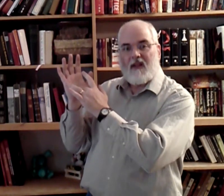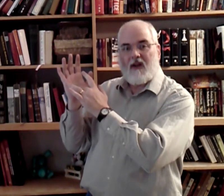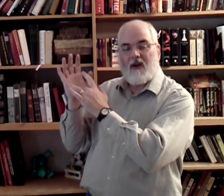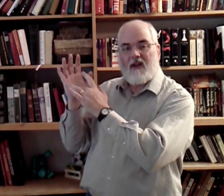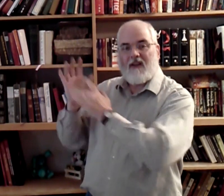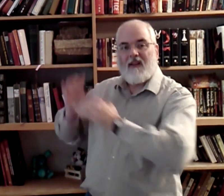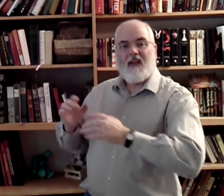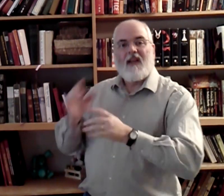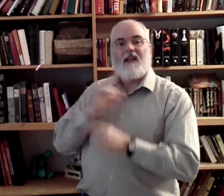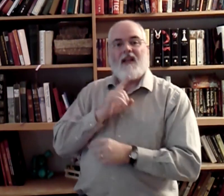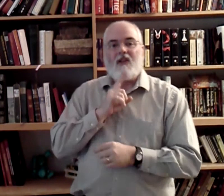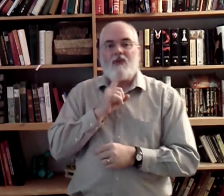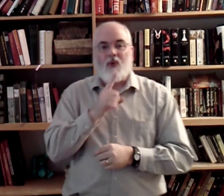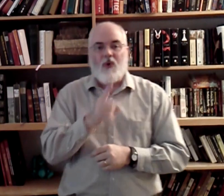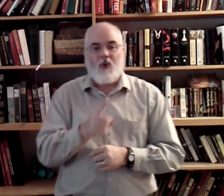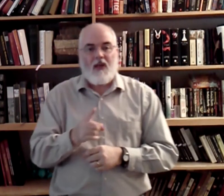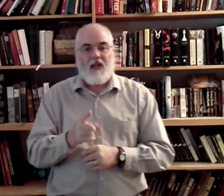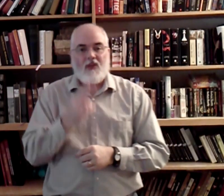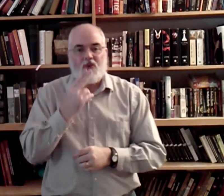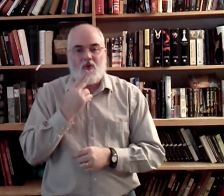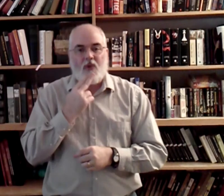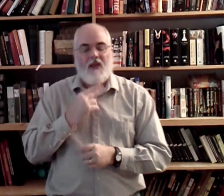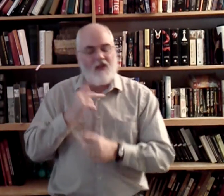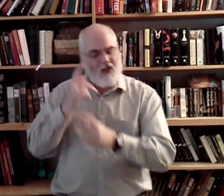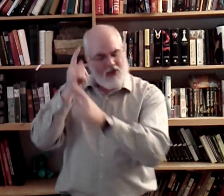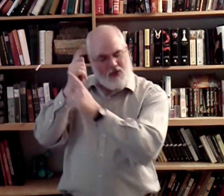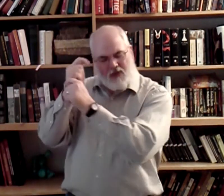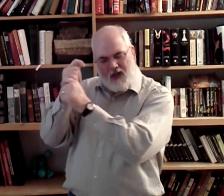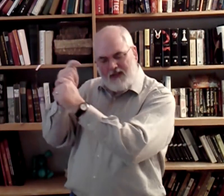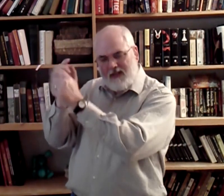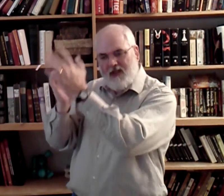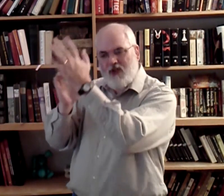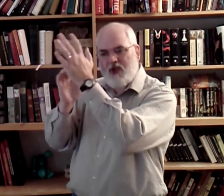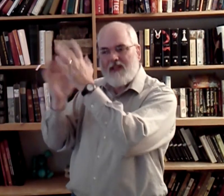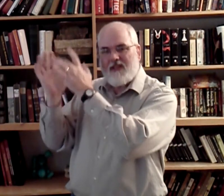Alright? Truly sweet trust Jesus.